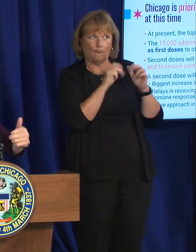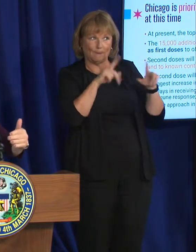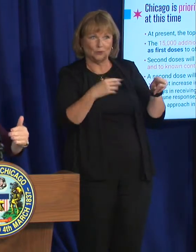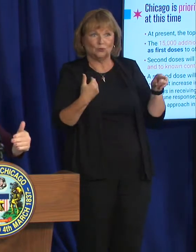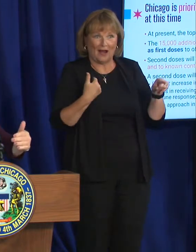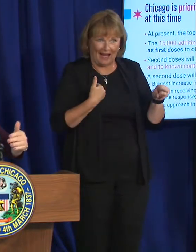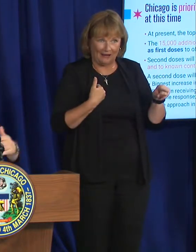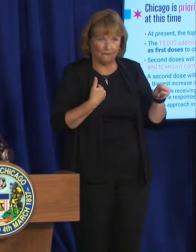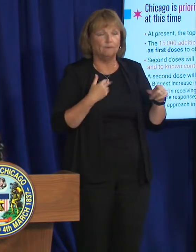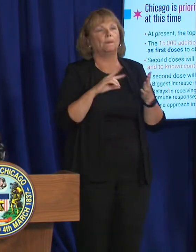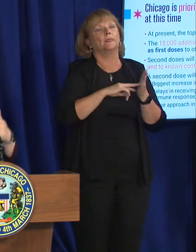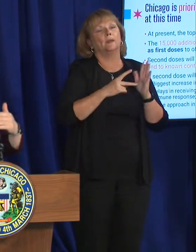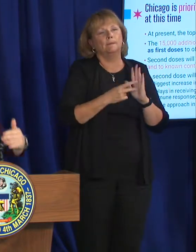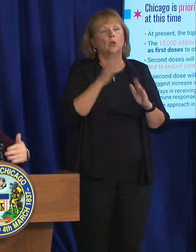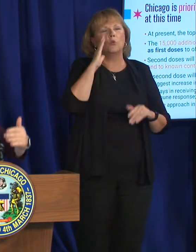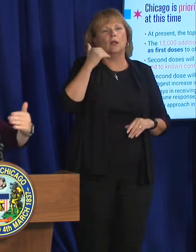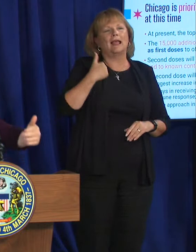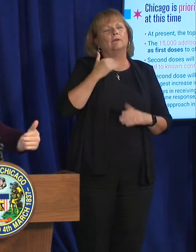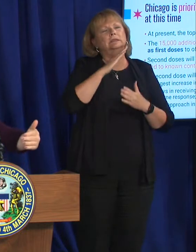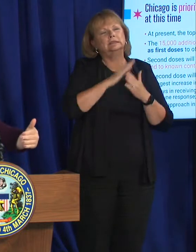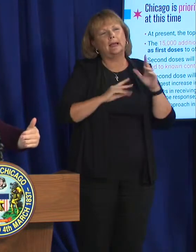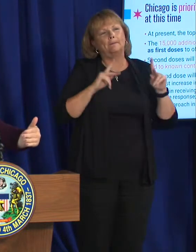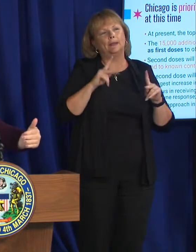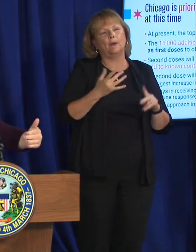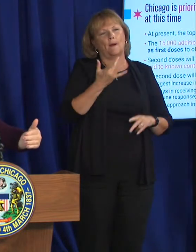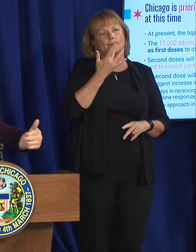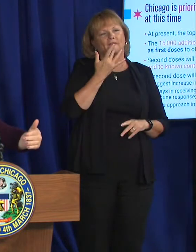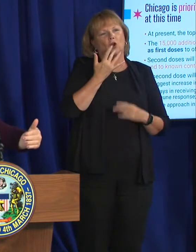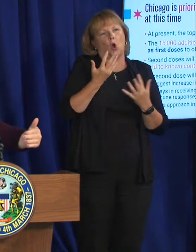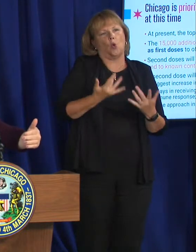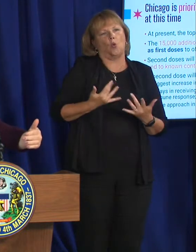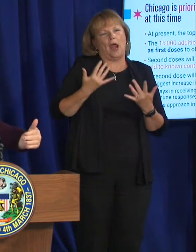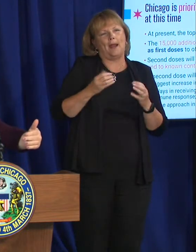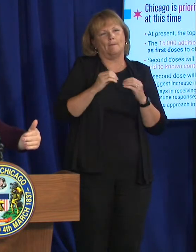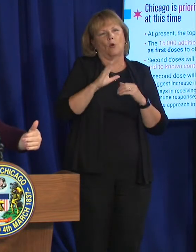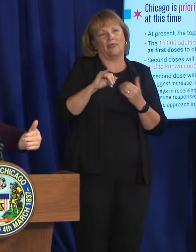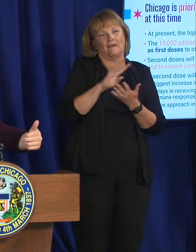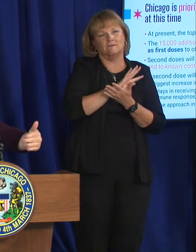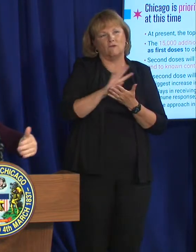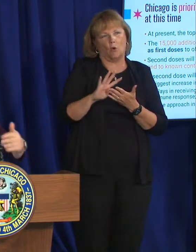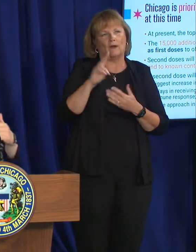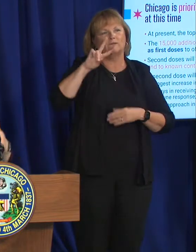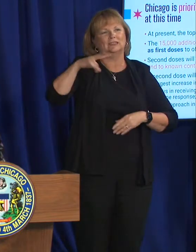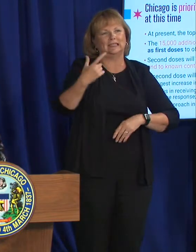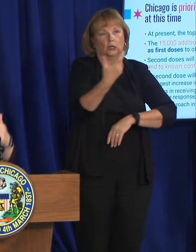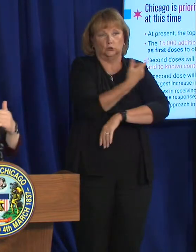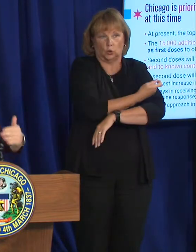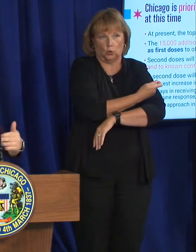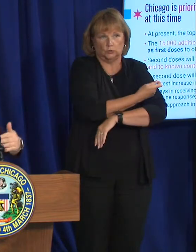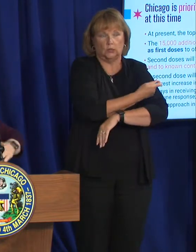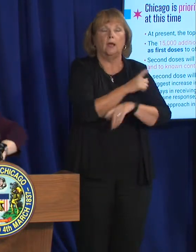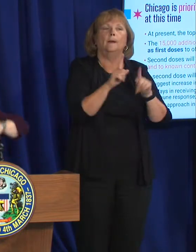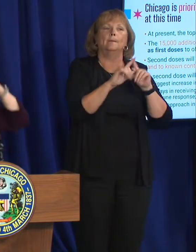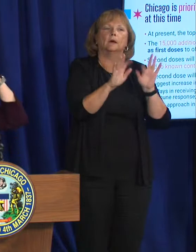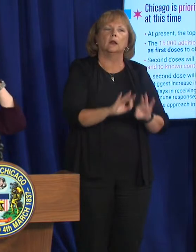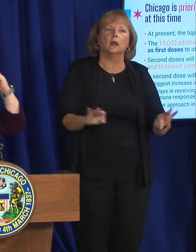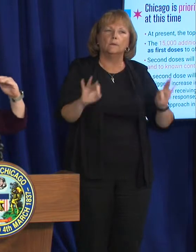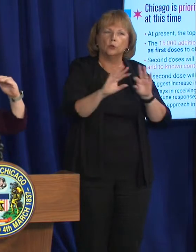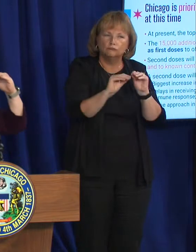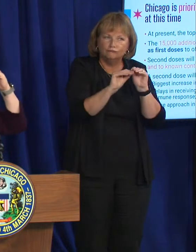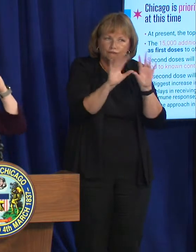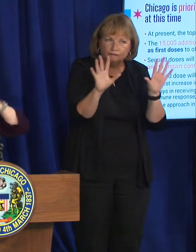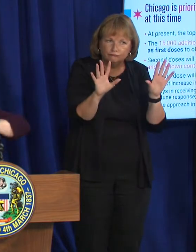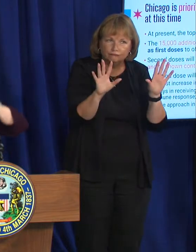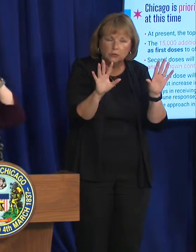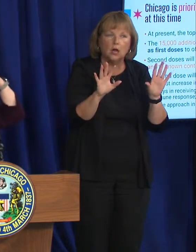that there probably will be some individuals that may wait longer than four weeks to get that second dose. But again, I want to be clear that the